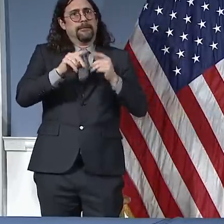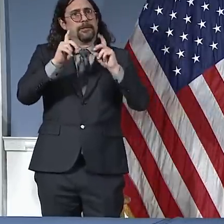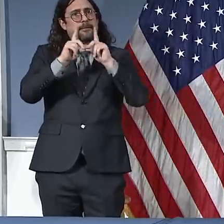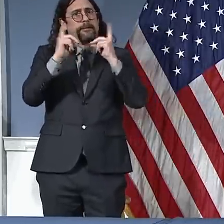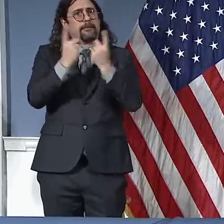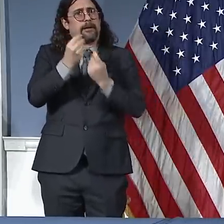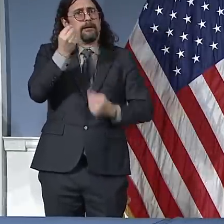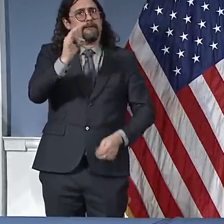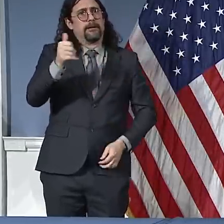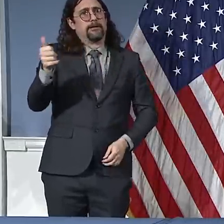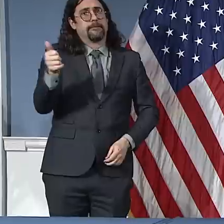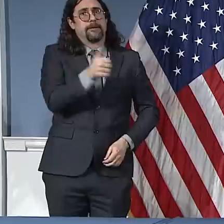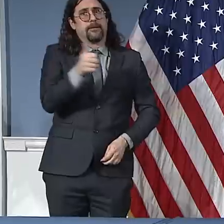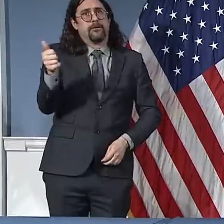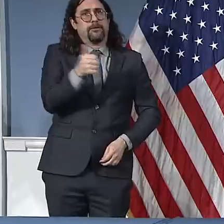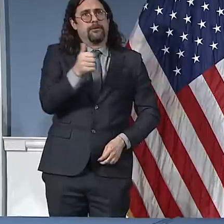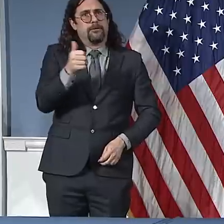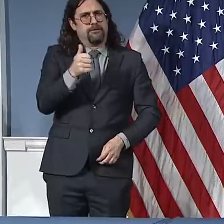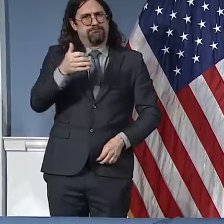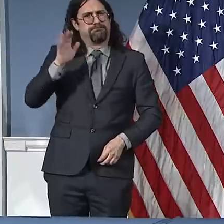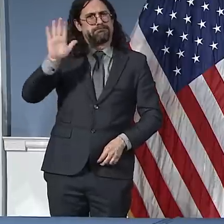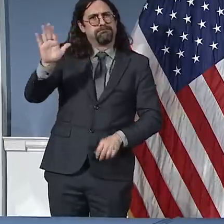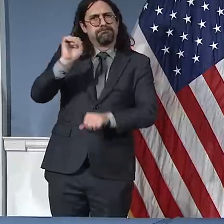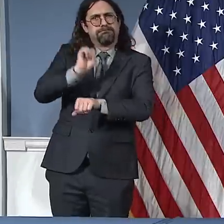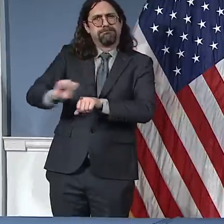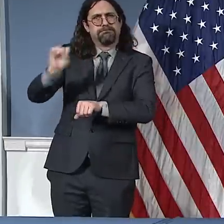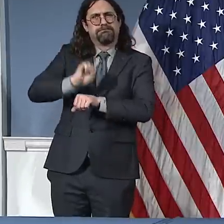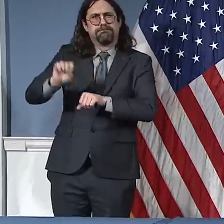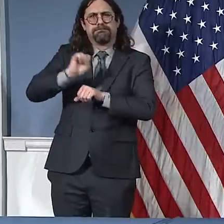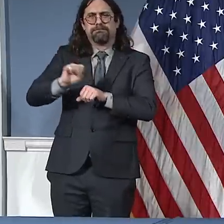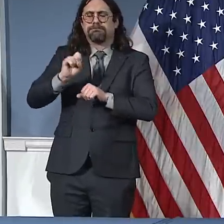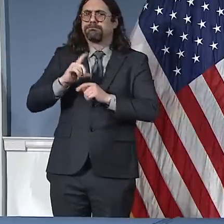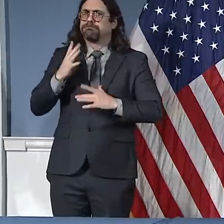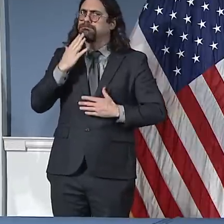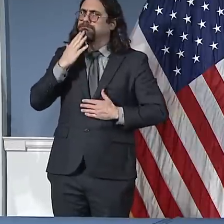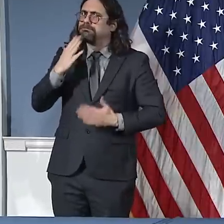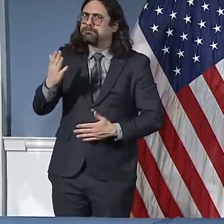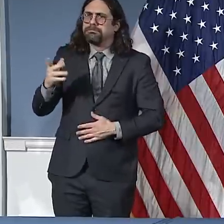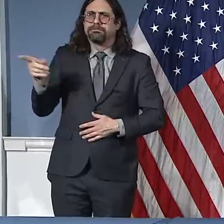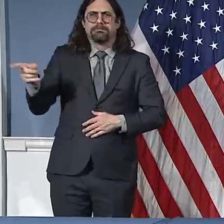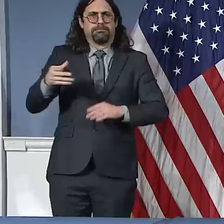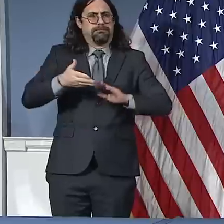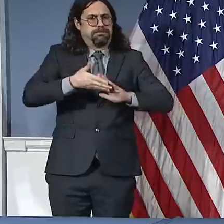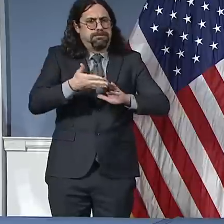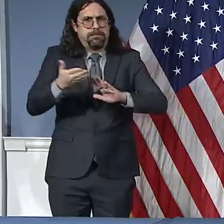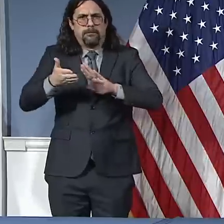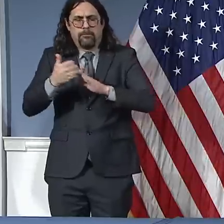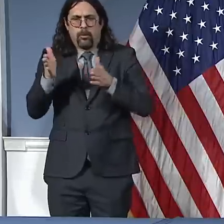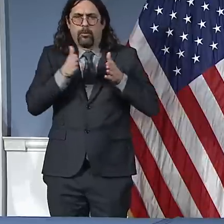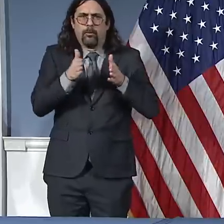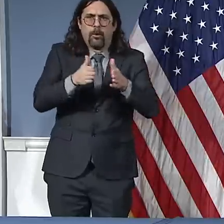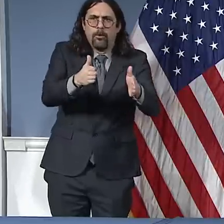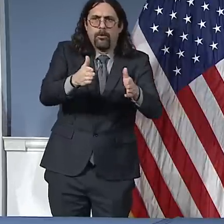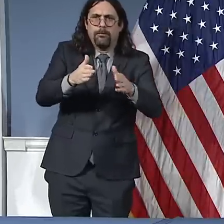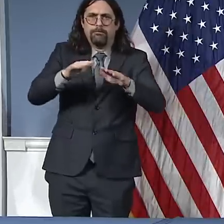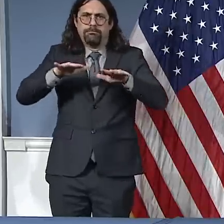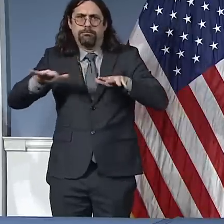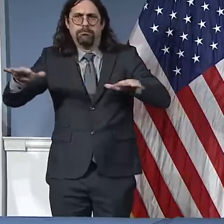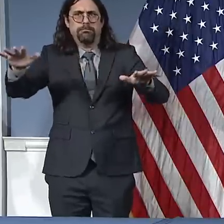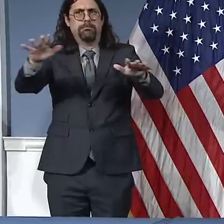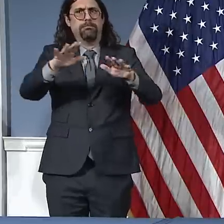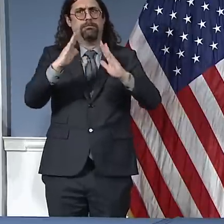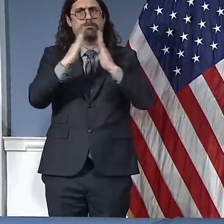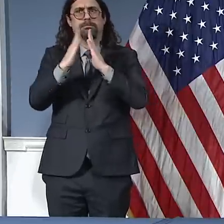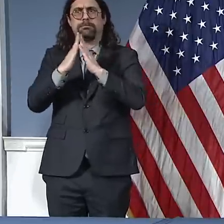vital work to keep us safe, to keep all those vehicles that are moving around and that we depend on for essential service. make sure